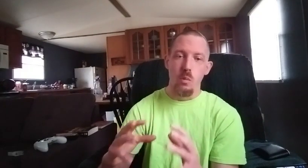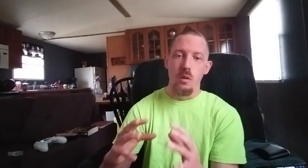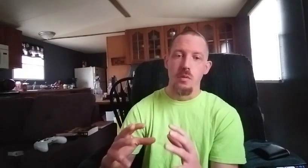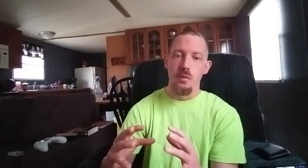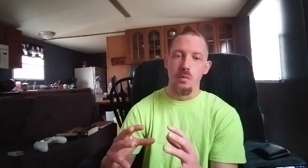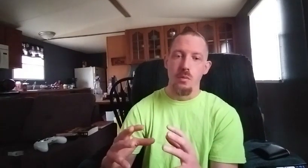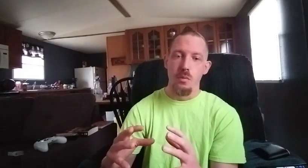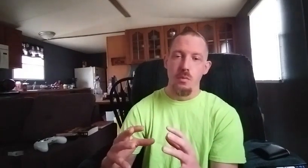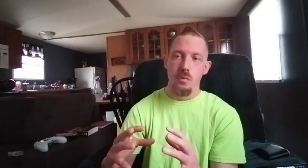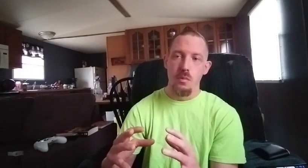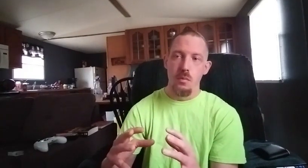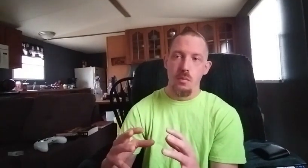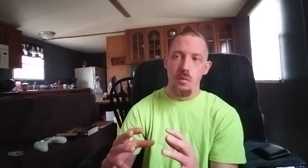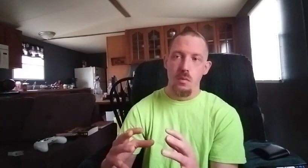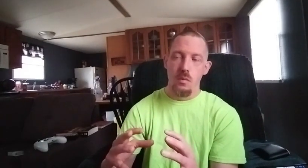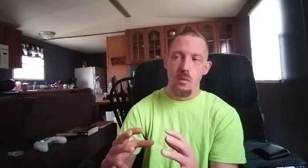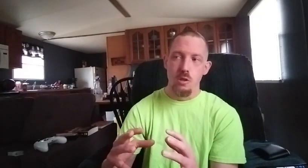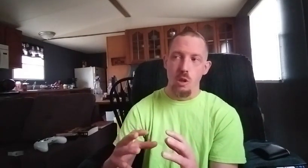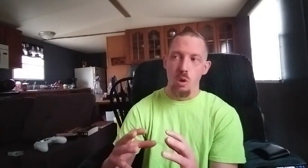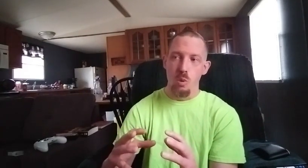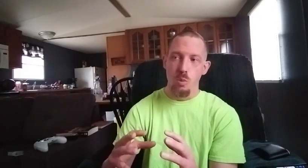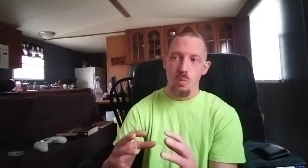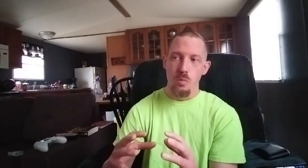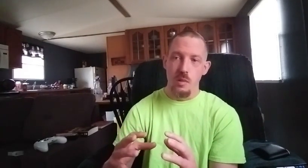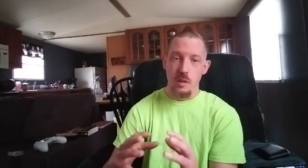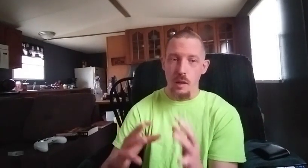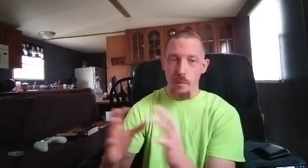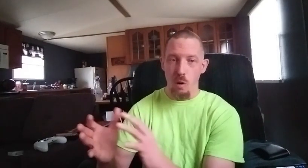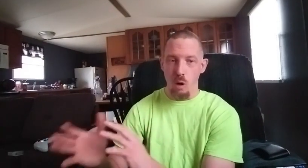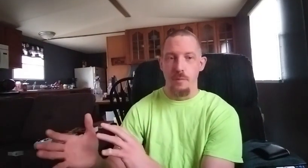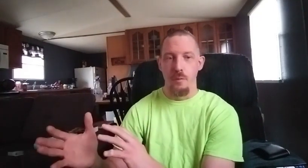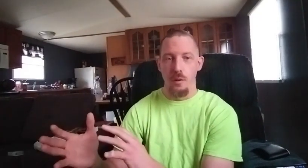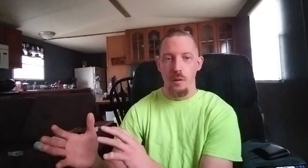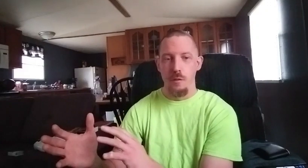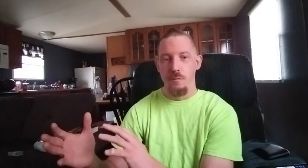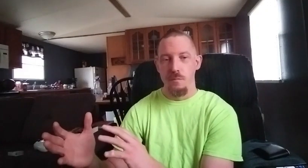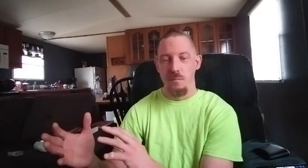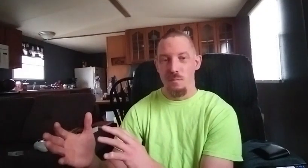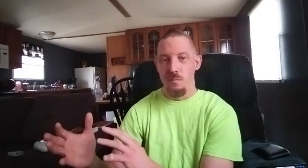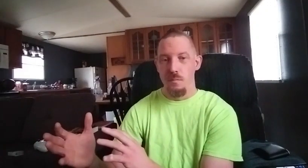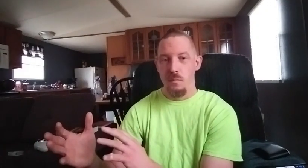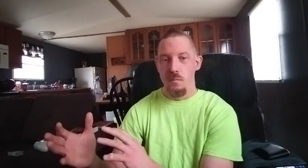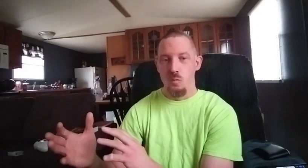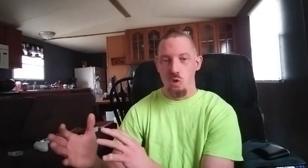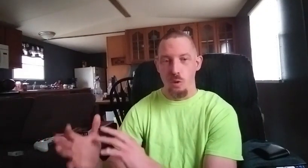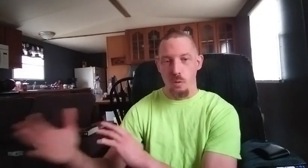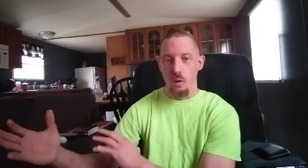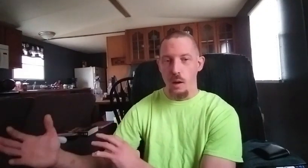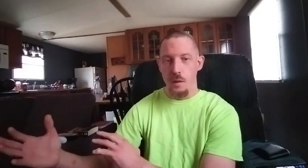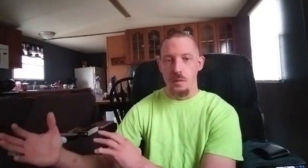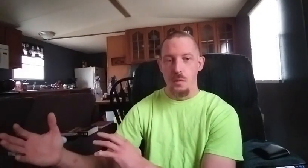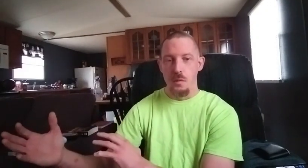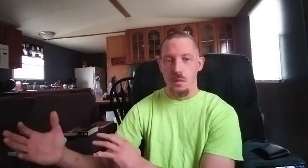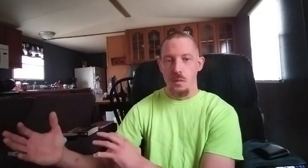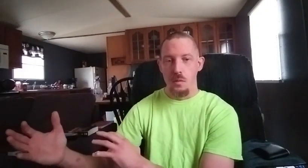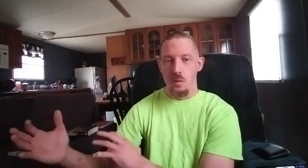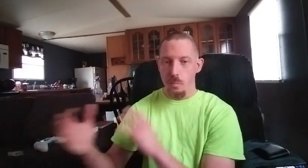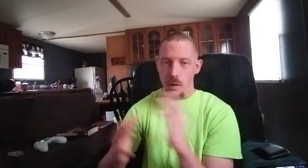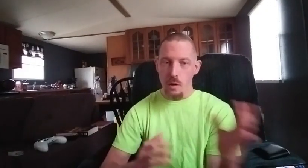want to show that they have the heart for it to progress to better